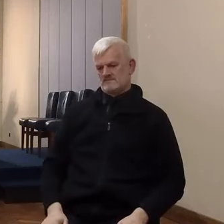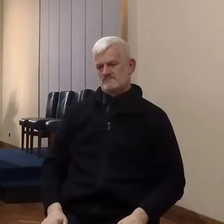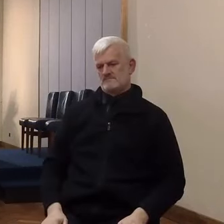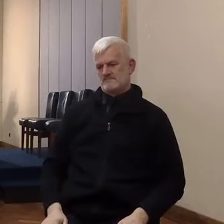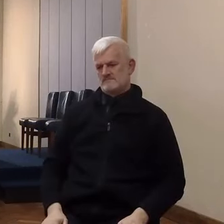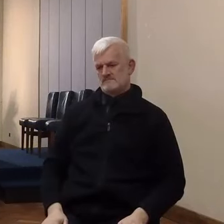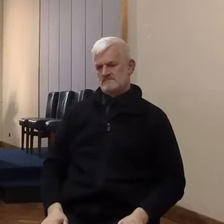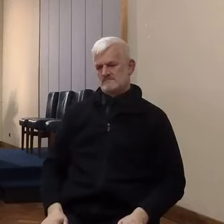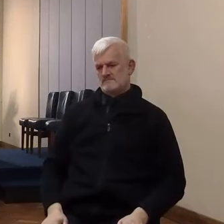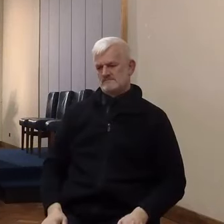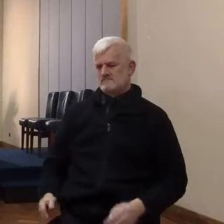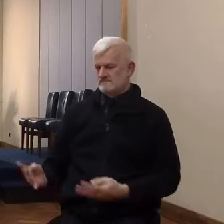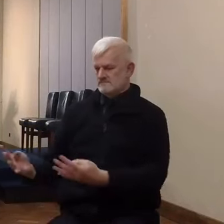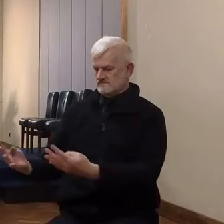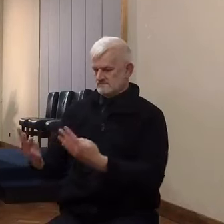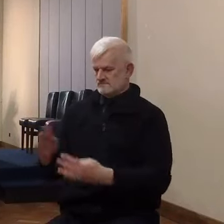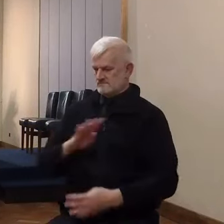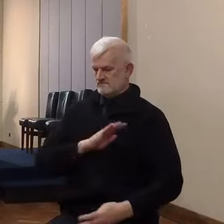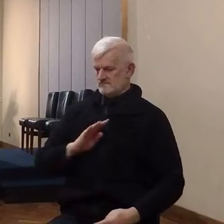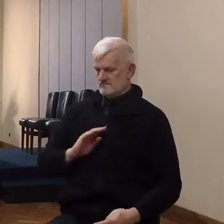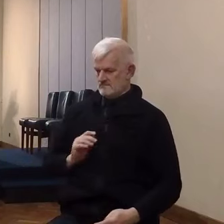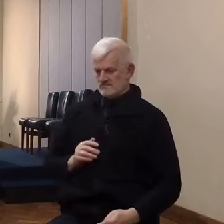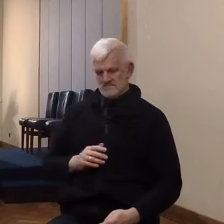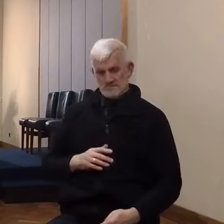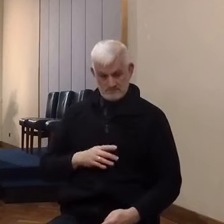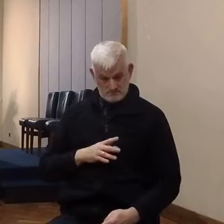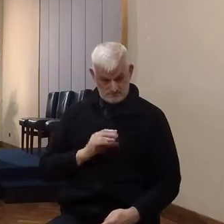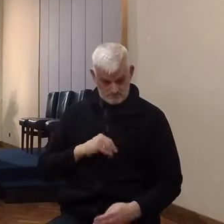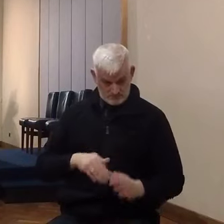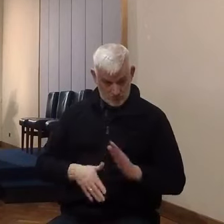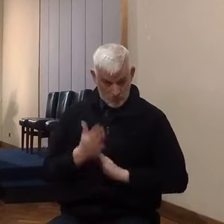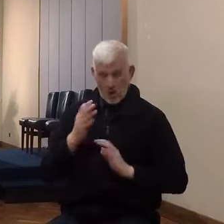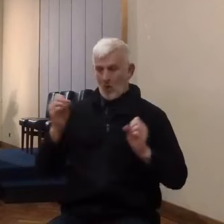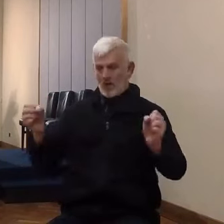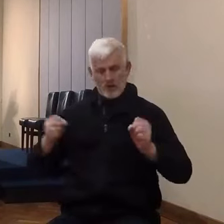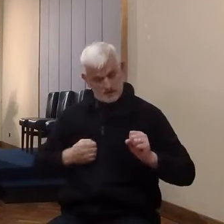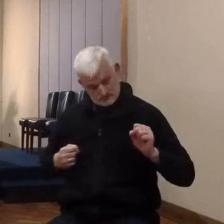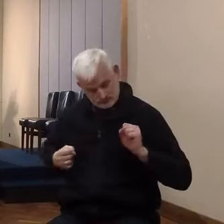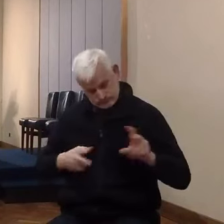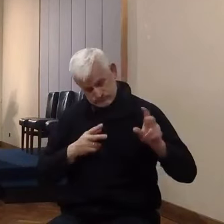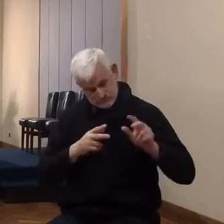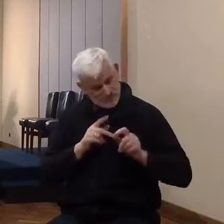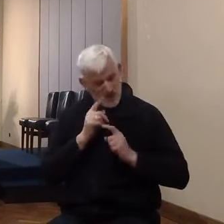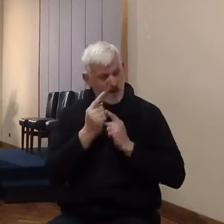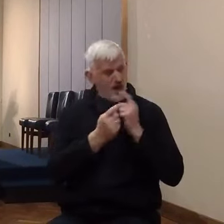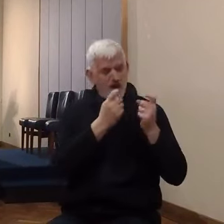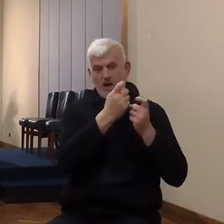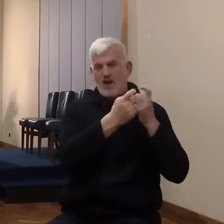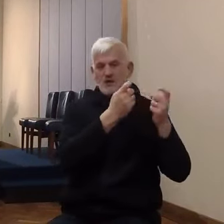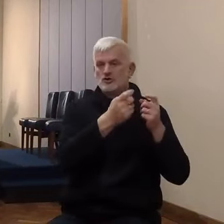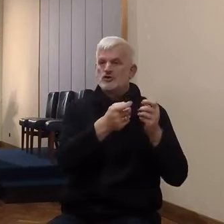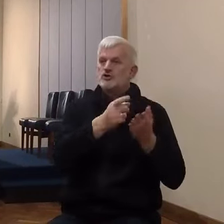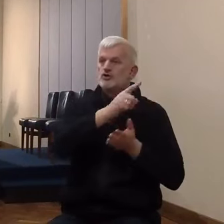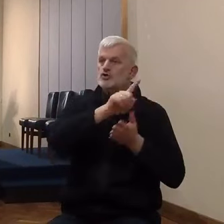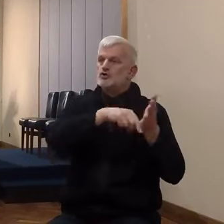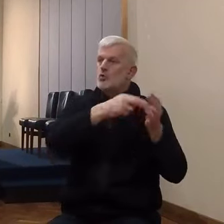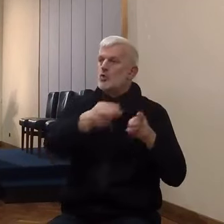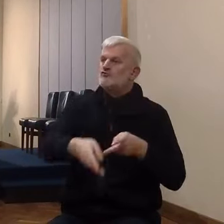went chasing off out of the gate, all the way to dorms and the crossing places, and the gates